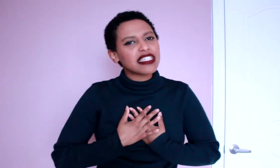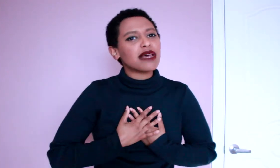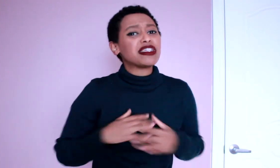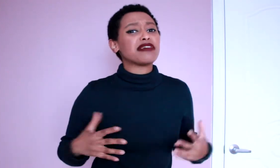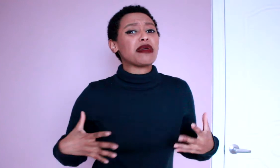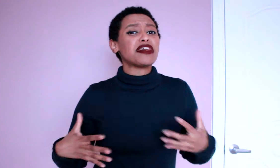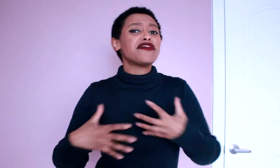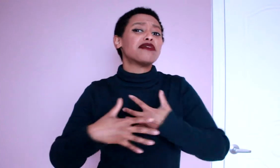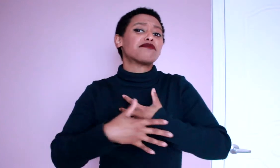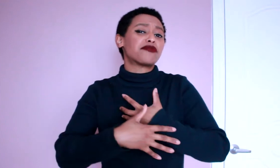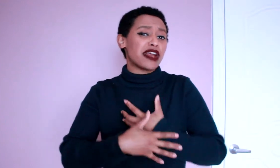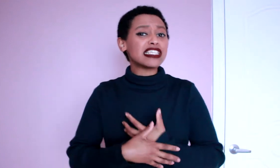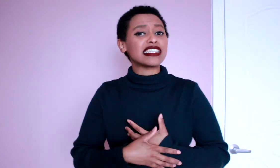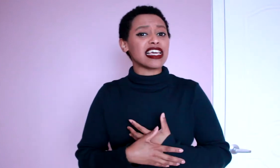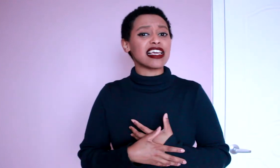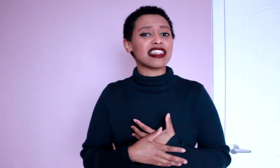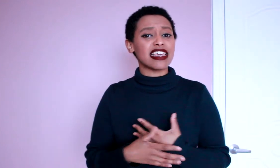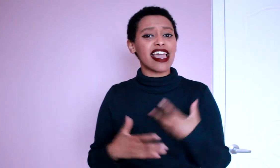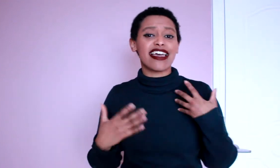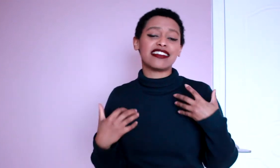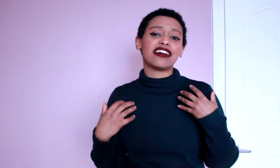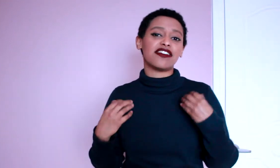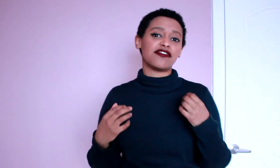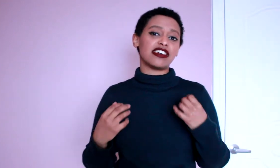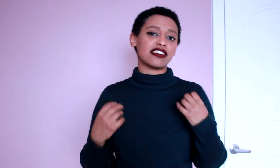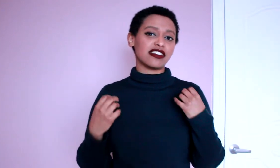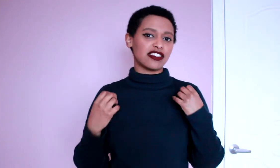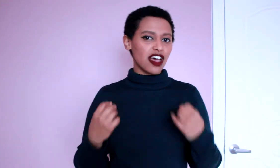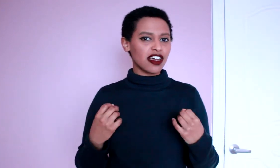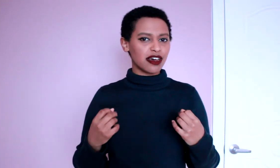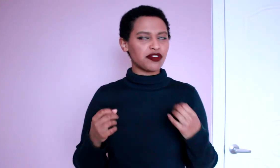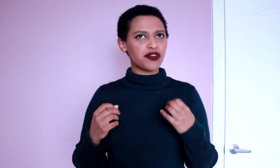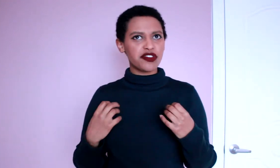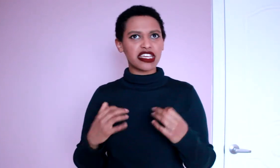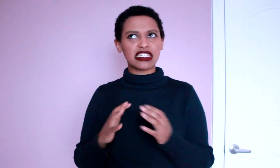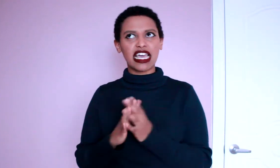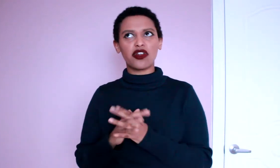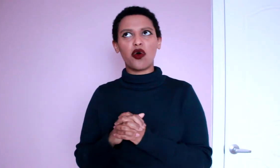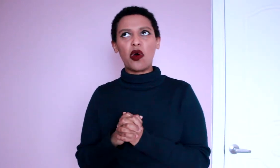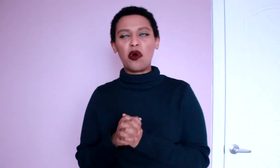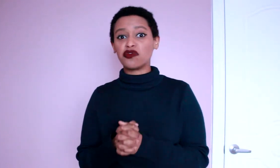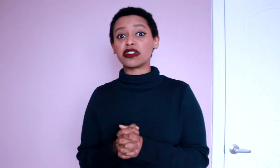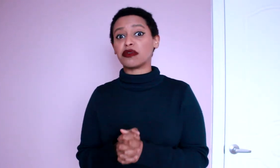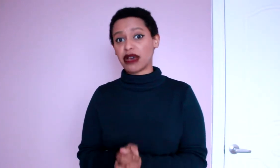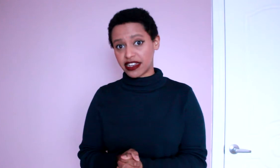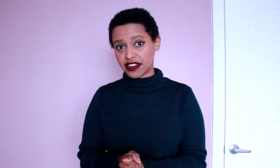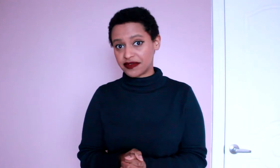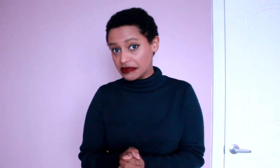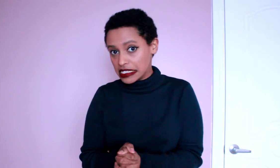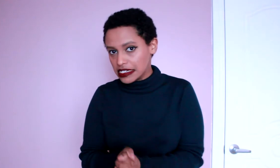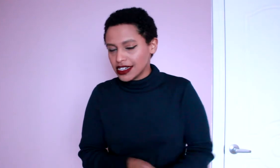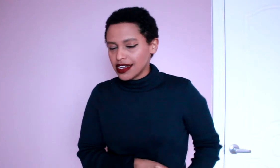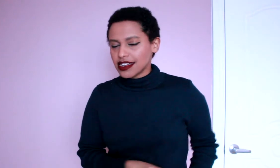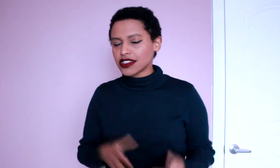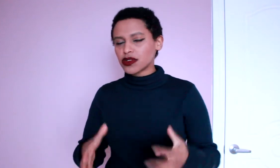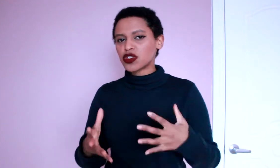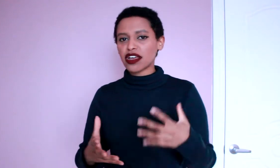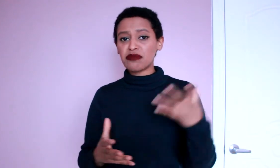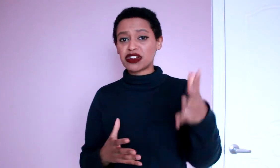accepting maybe even embracing the end of this saga before things get overly repetitive. Since we're talking about